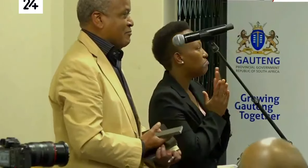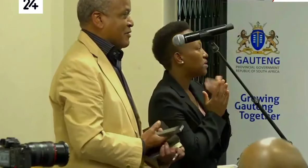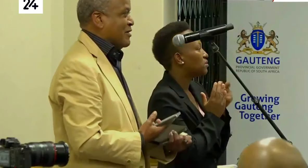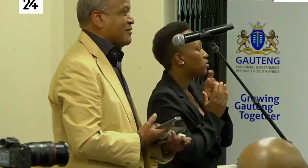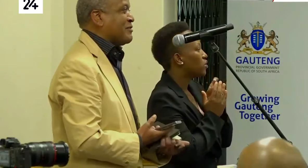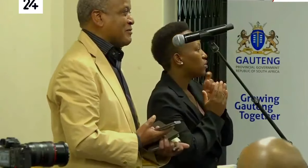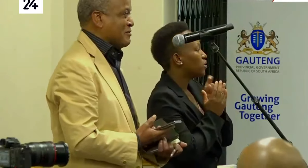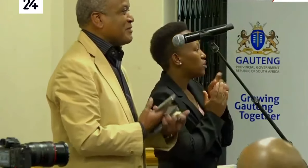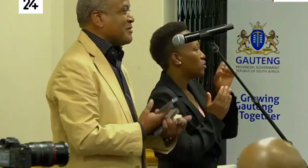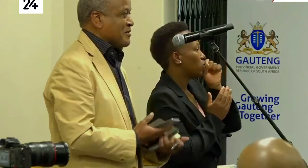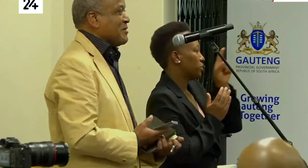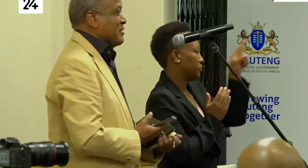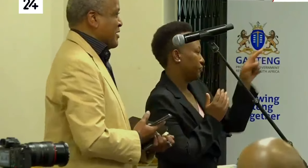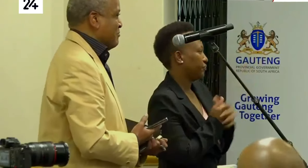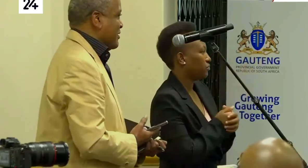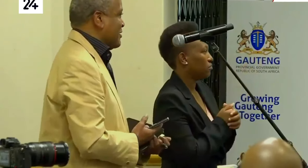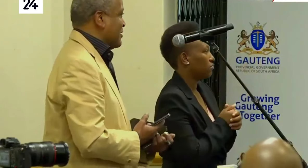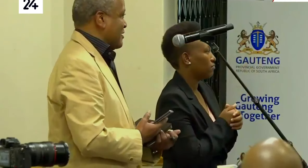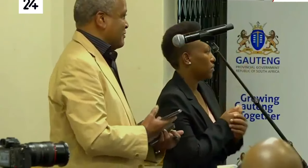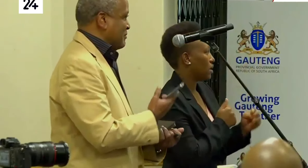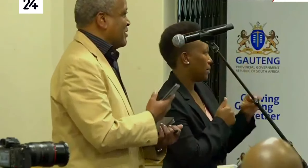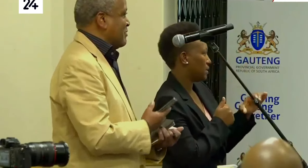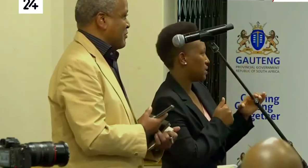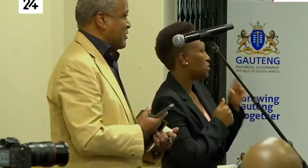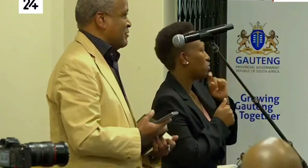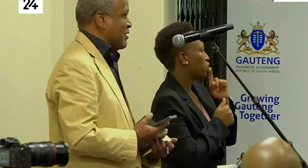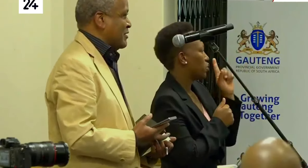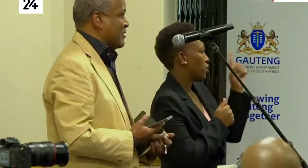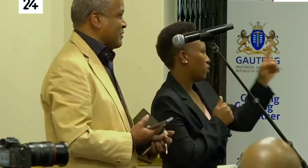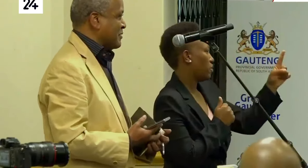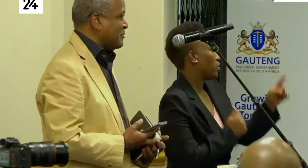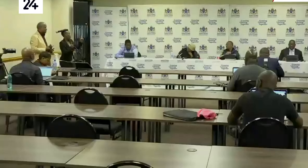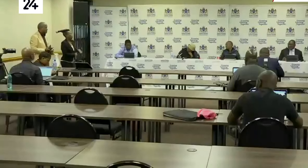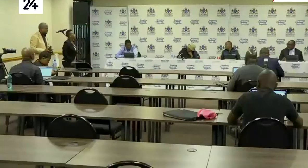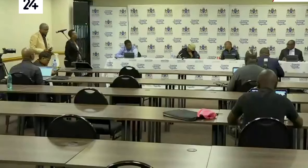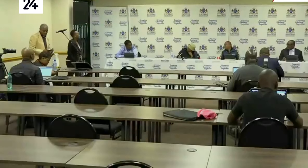premier so the MEC can proceed to answer.